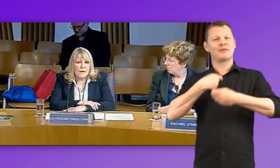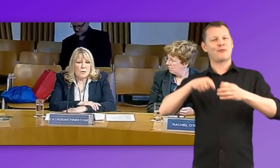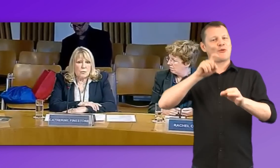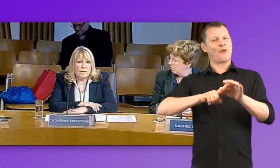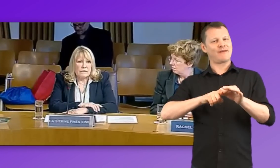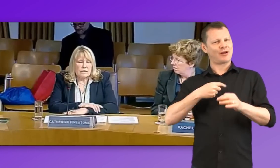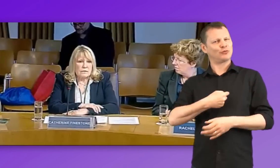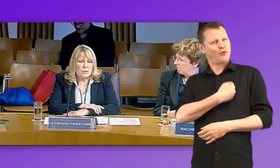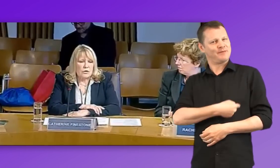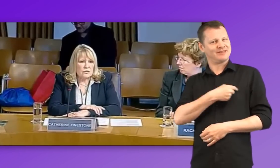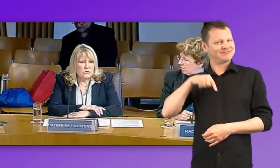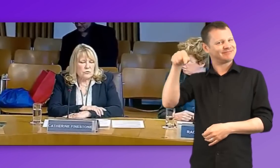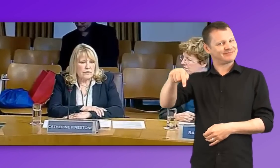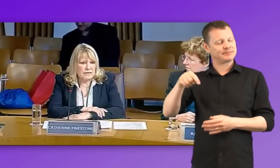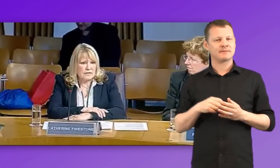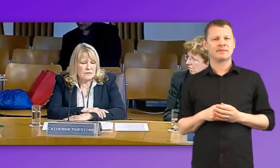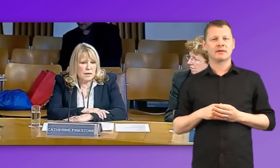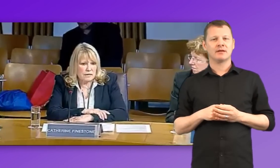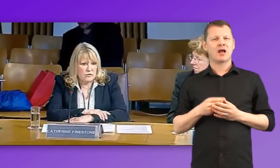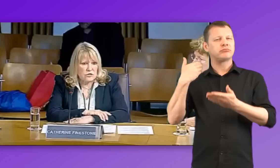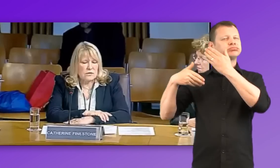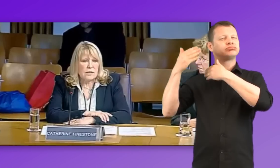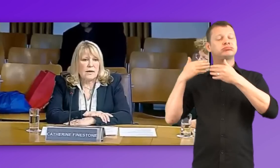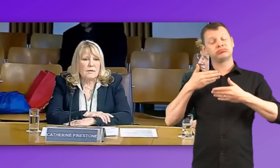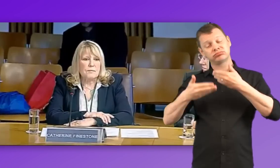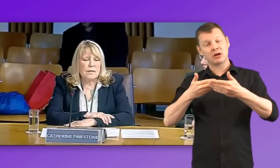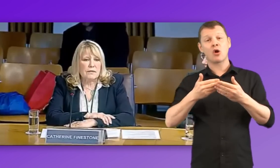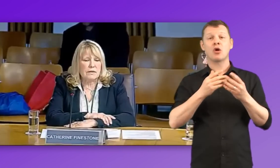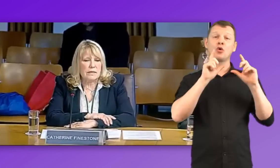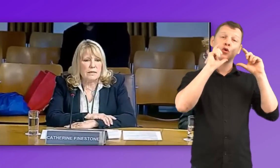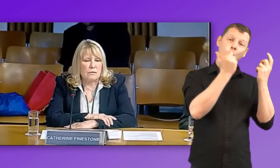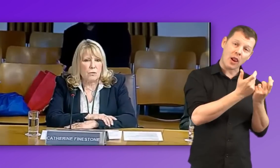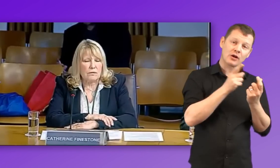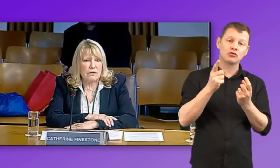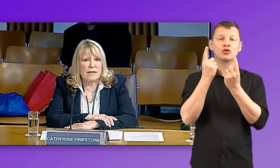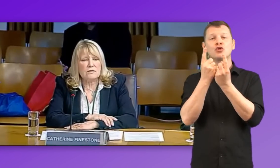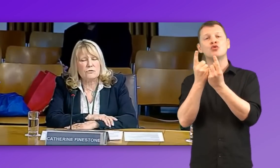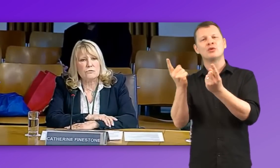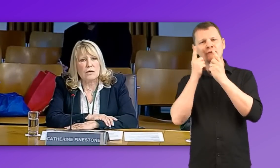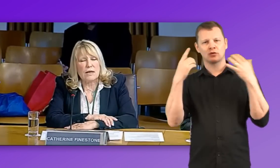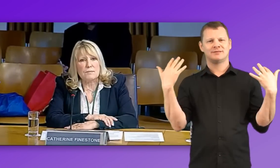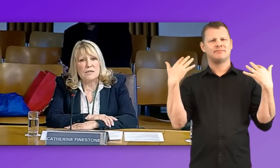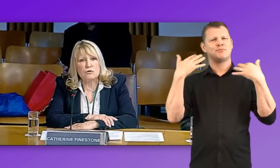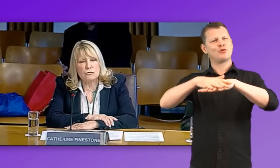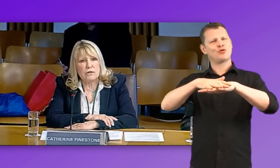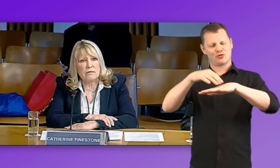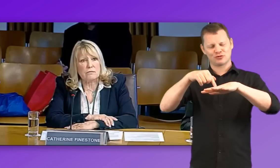When the colleges and universities merged, they had to ensure that the